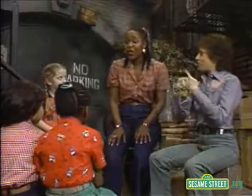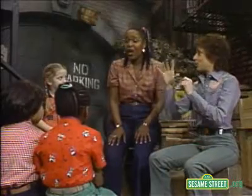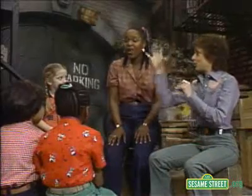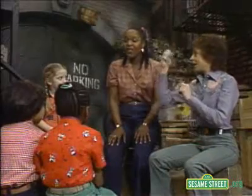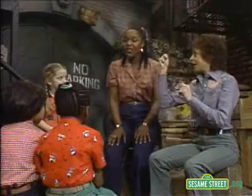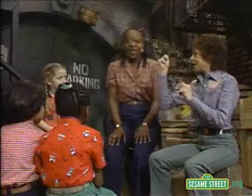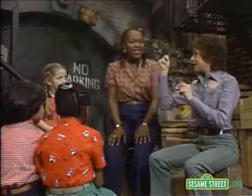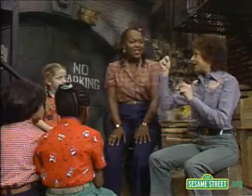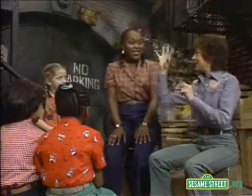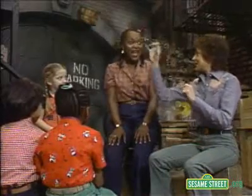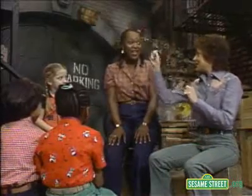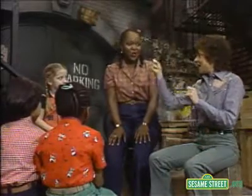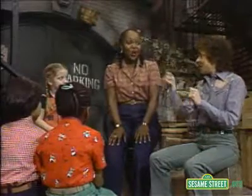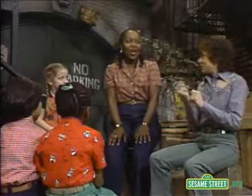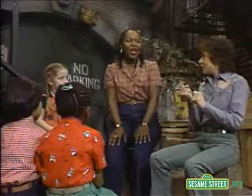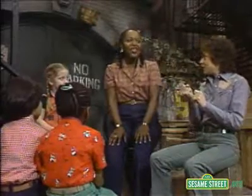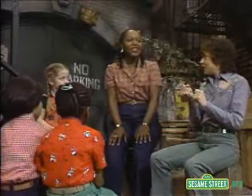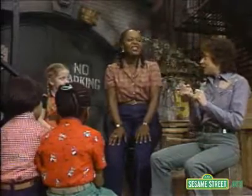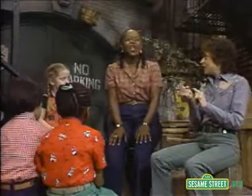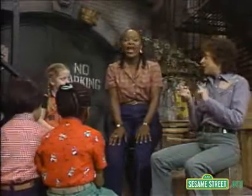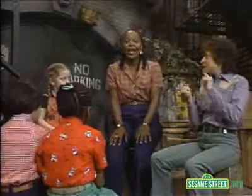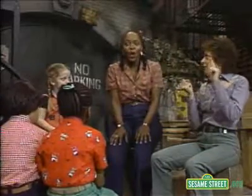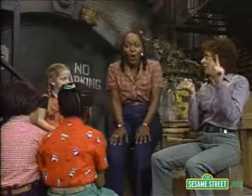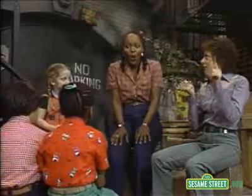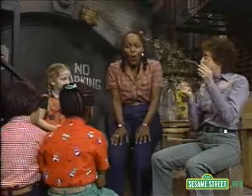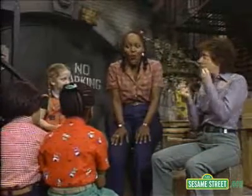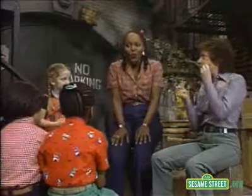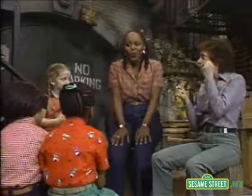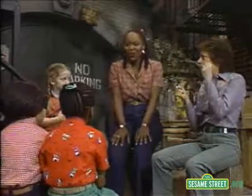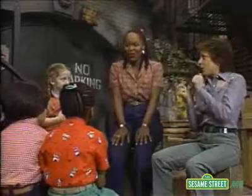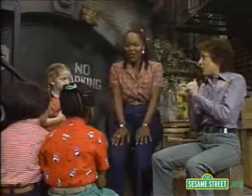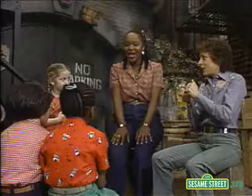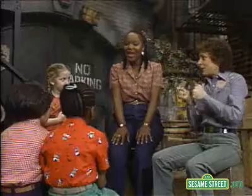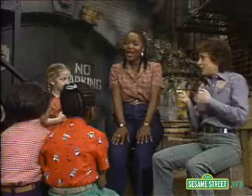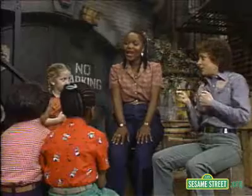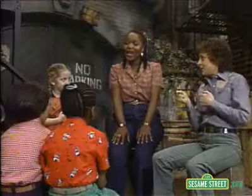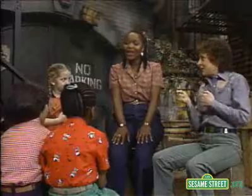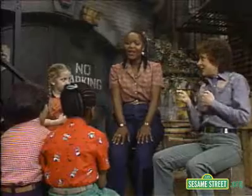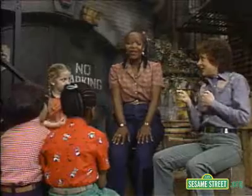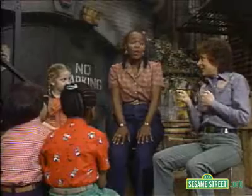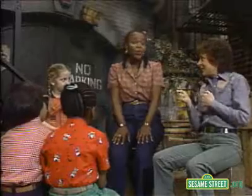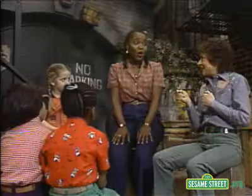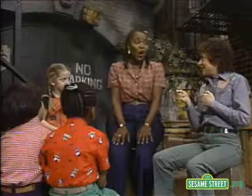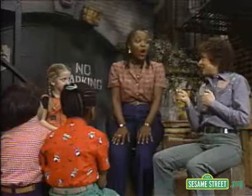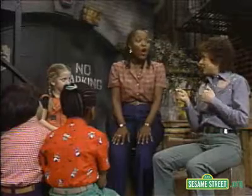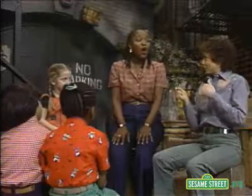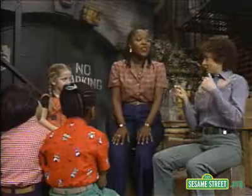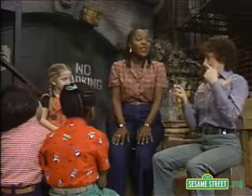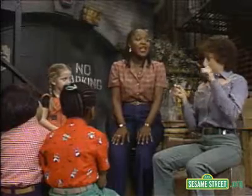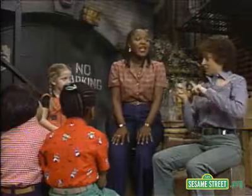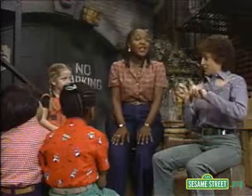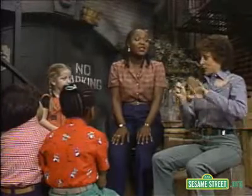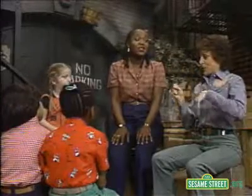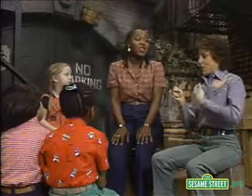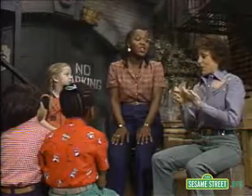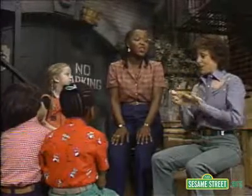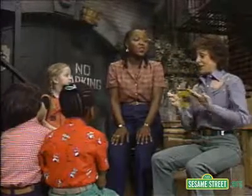one, snatch one, and hang it home with me, all things large and